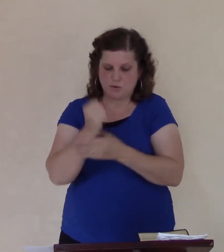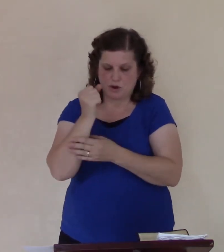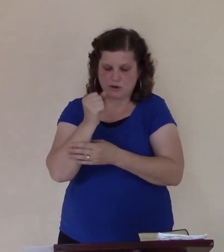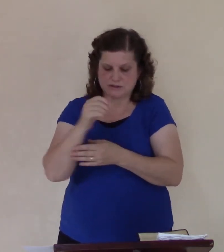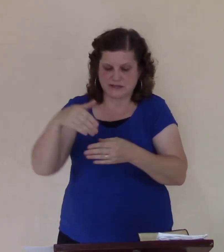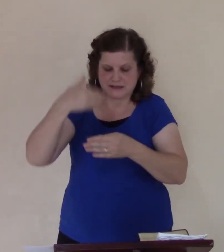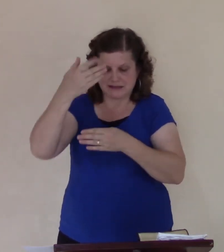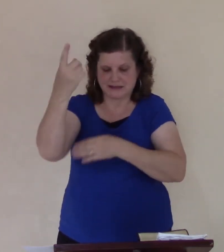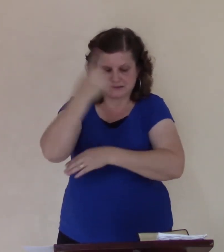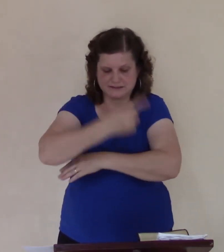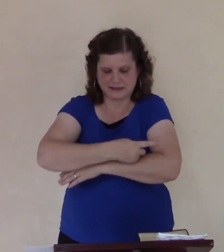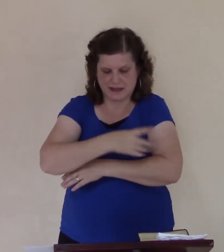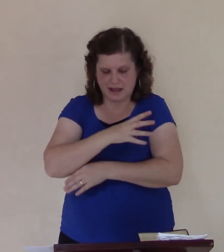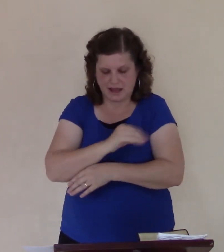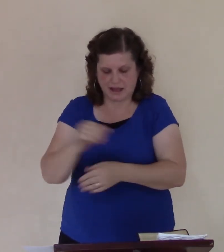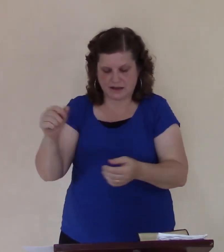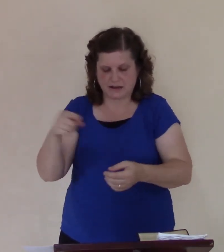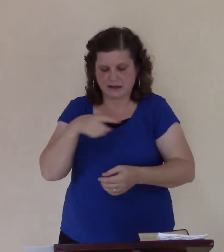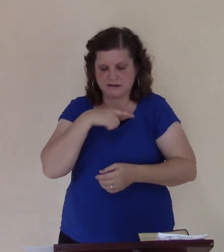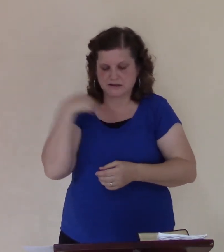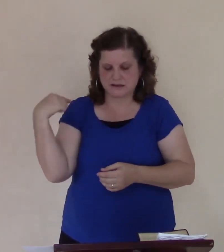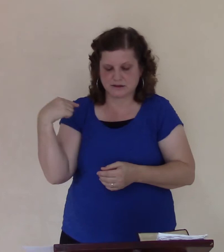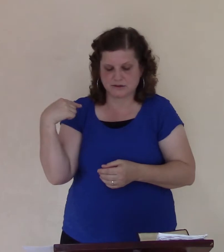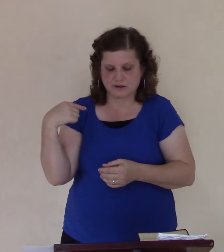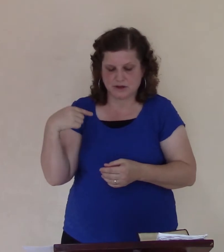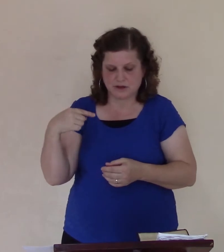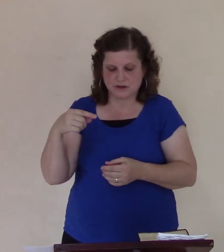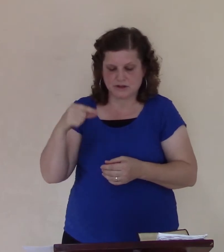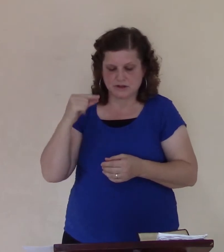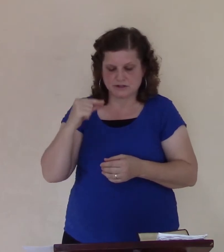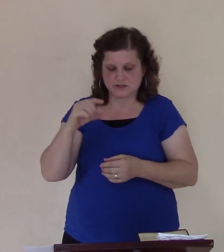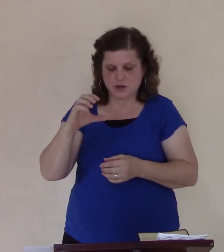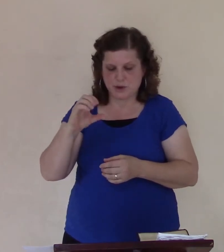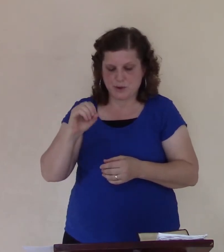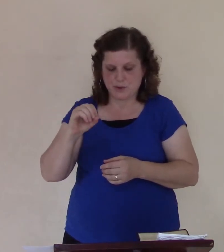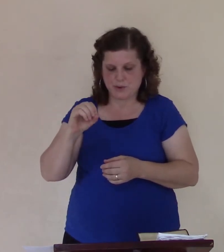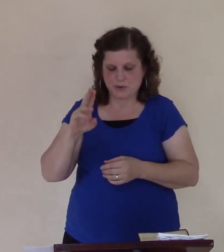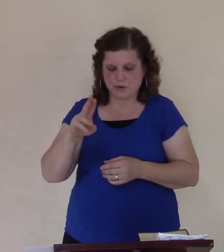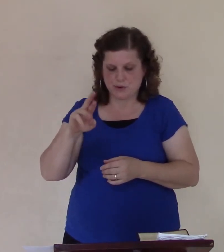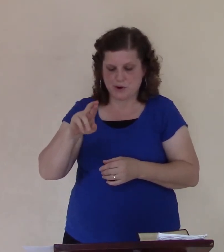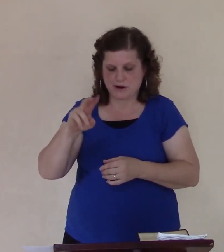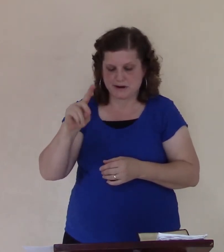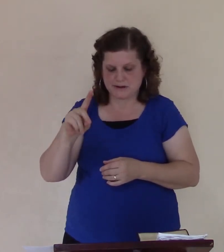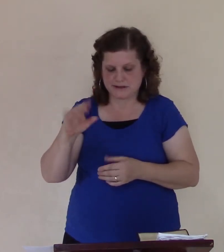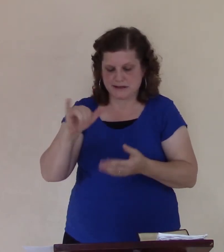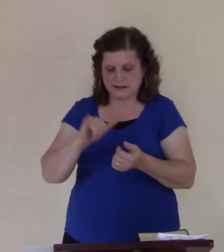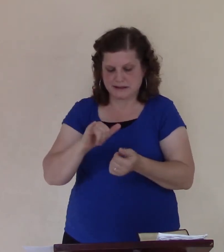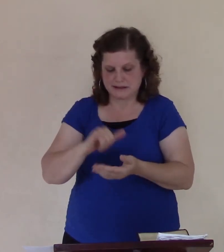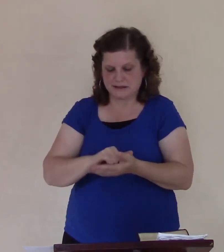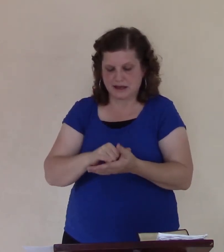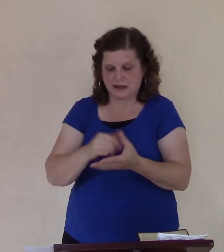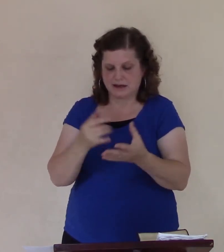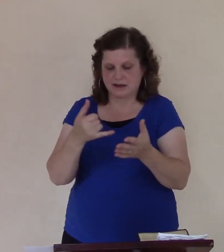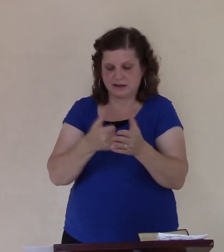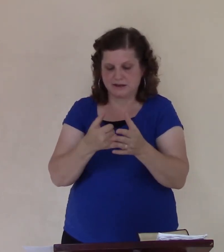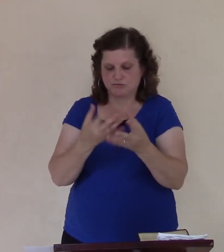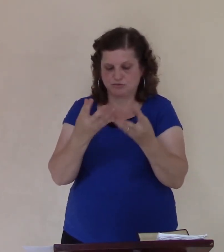then it withered. And it came to pass, and the son inquires, that God prepared him for him, and that his son beat